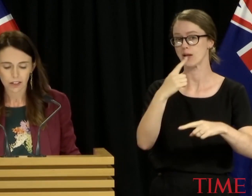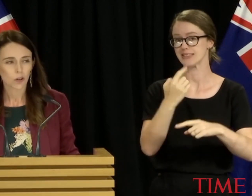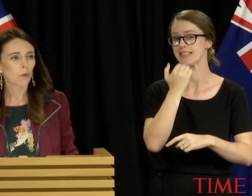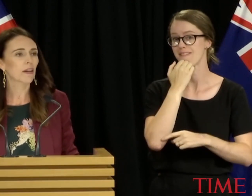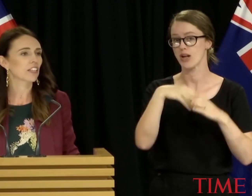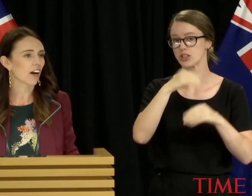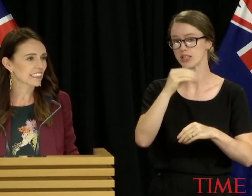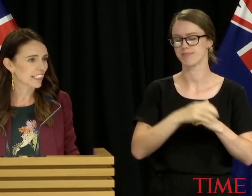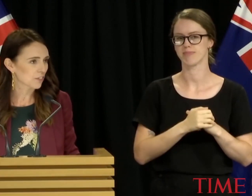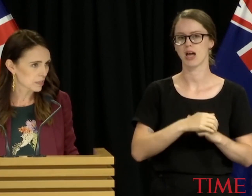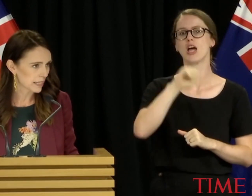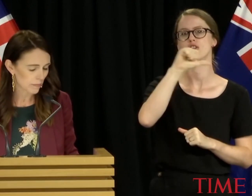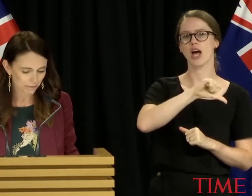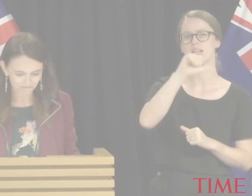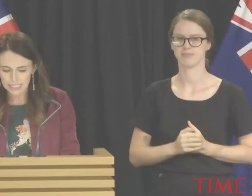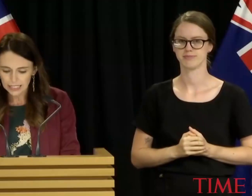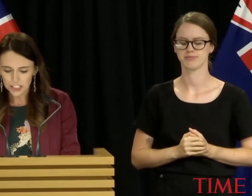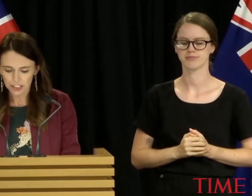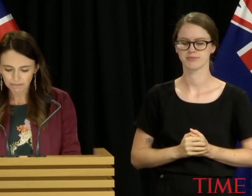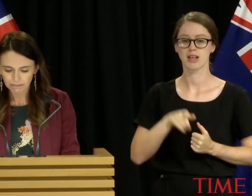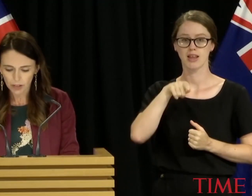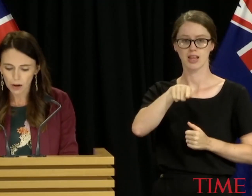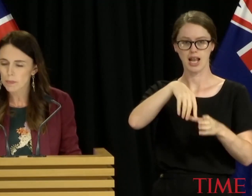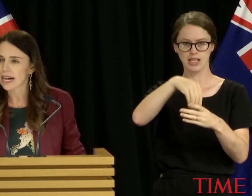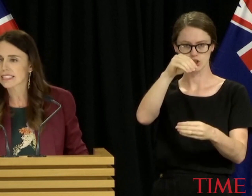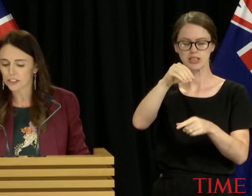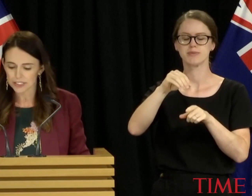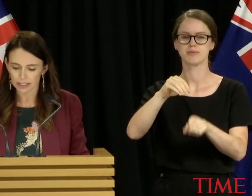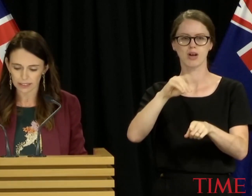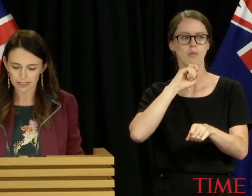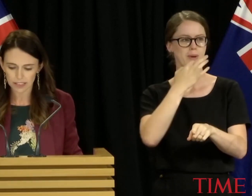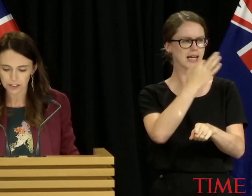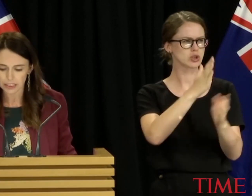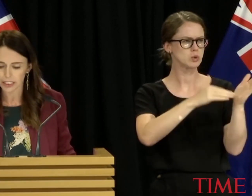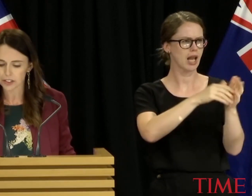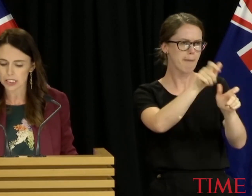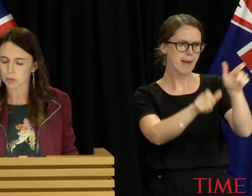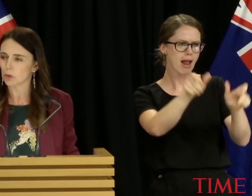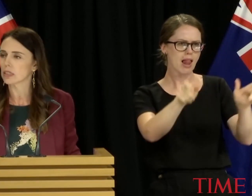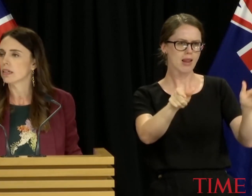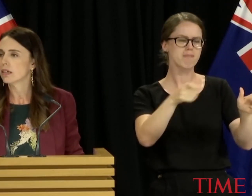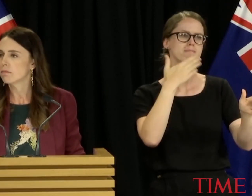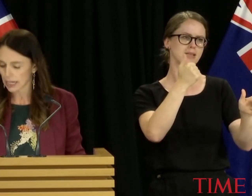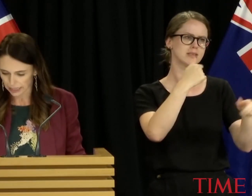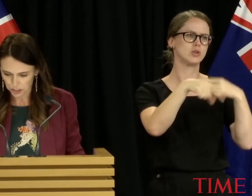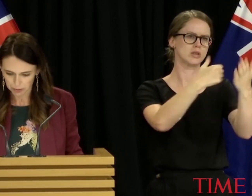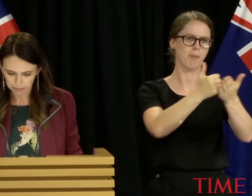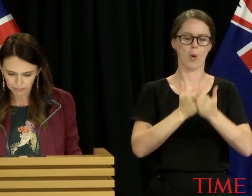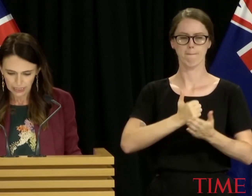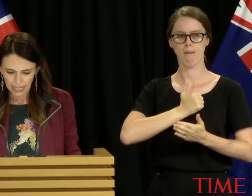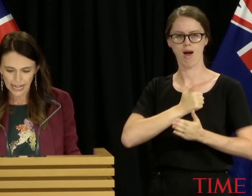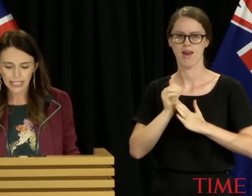will be on the 19th of September. This election, I will be asking New Zealanders to continue to support my